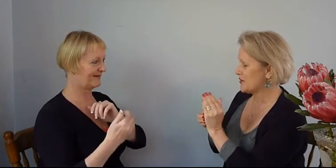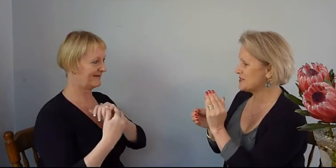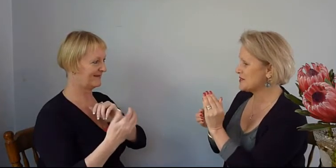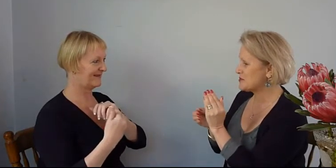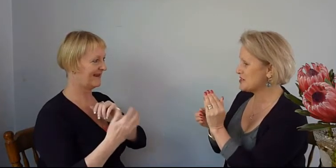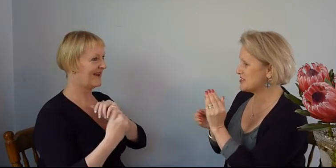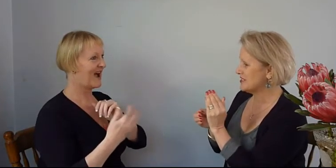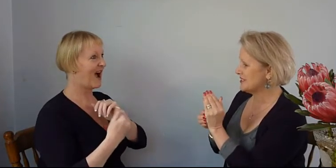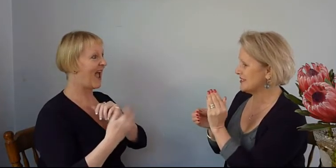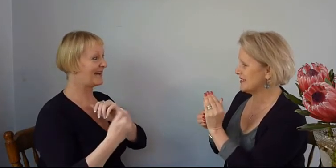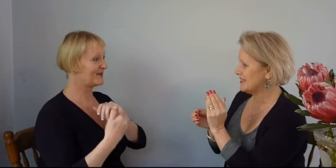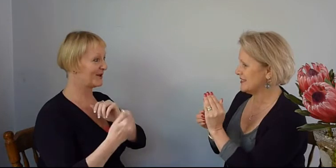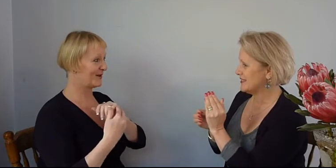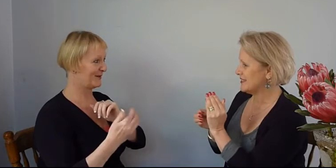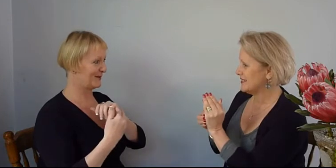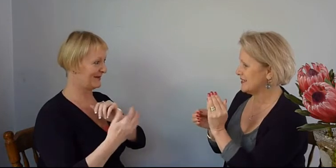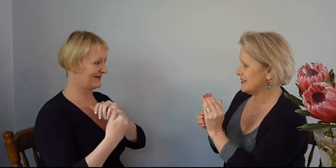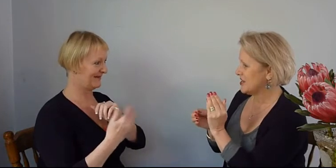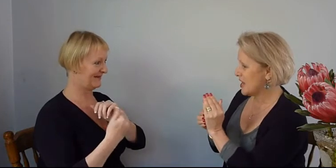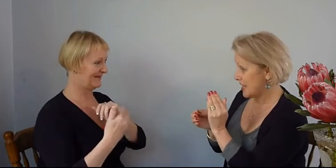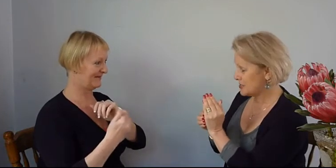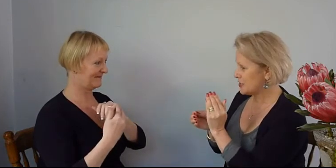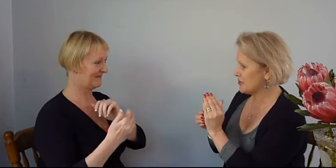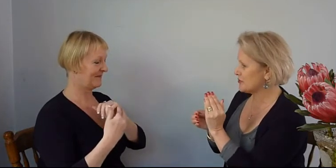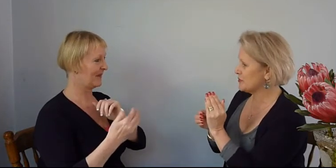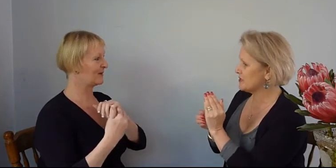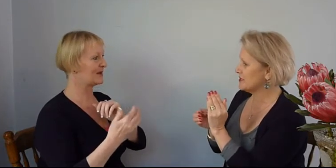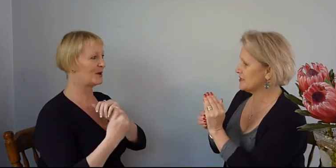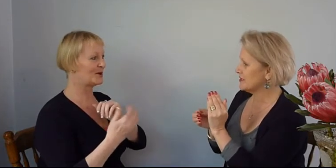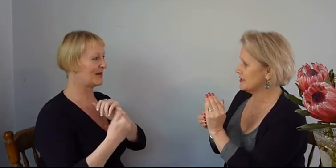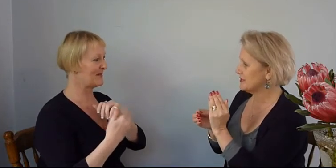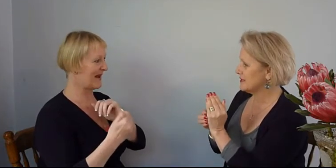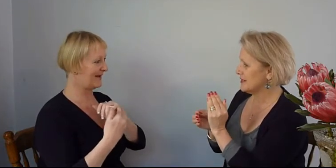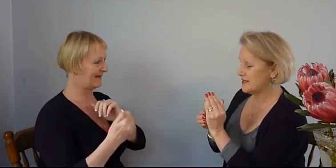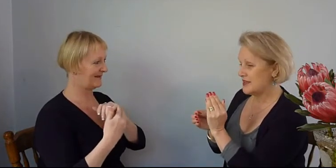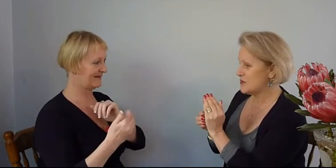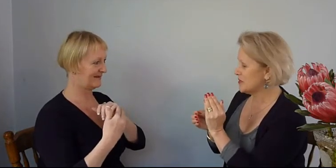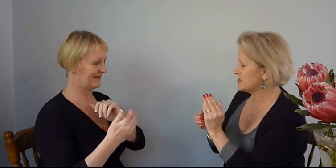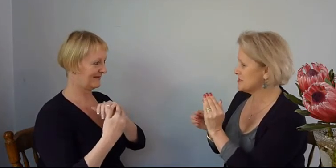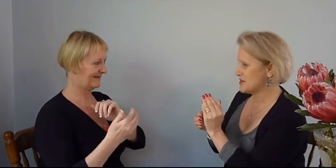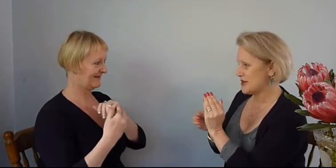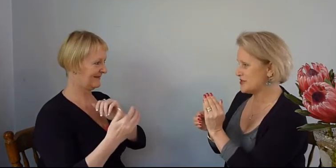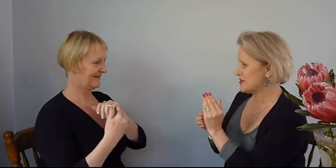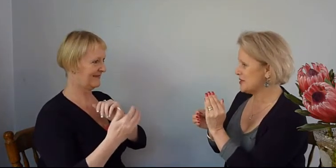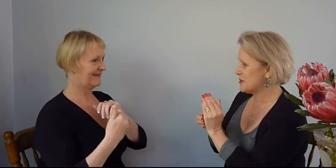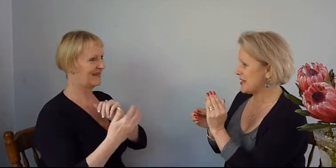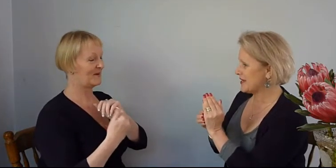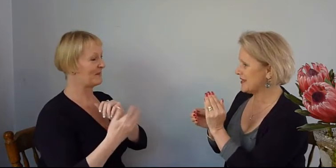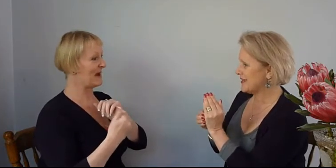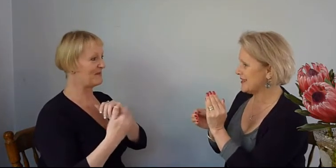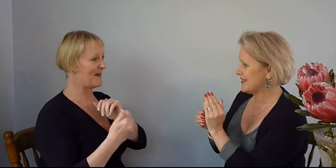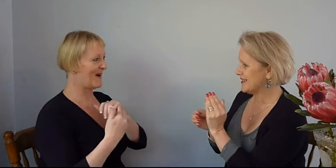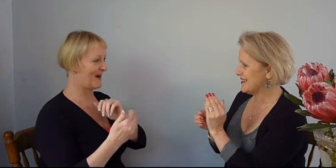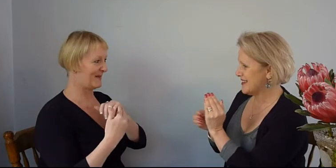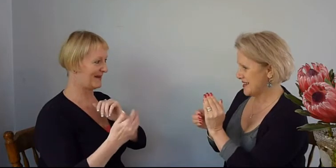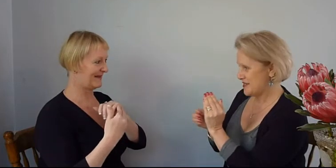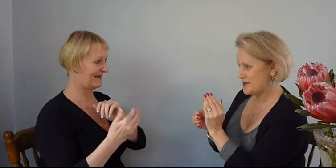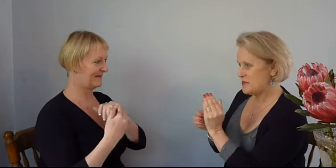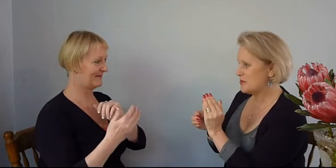was under pressure. I had to go through with it. I had to go through with it. There no turning back. There wasn't no turning back. There were people behind me. There were people